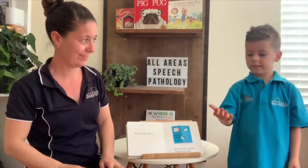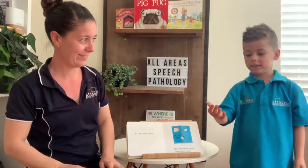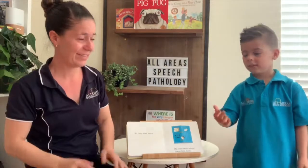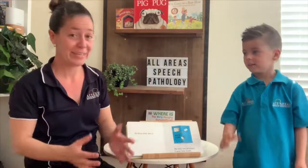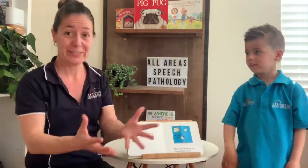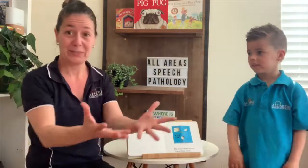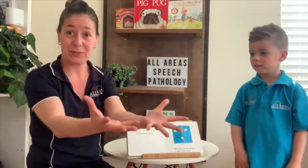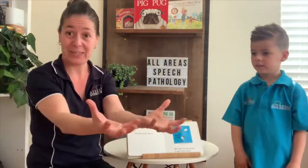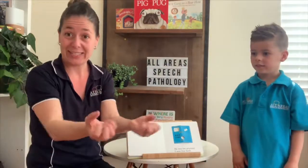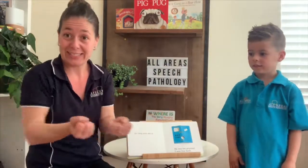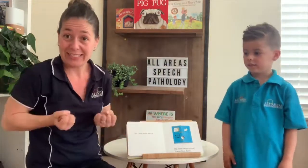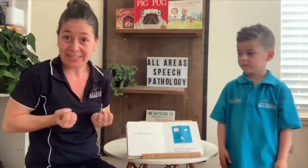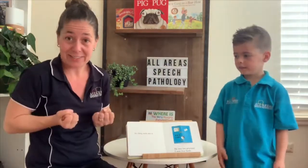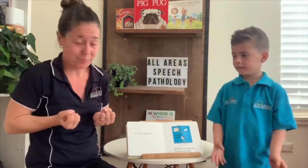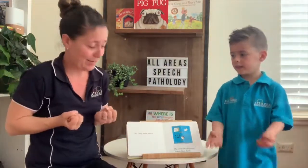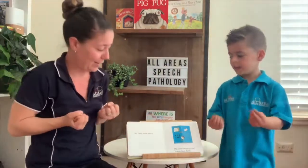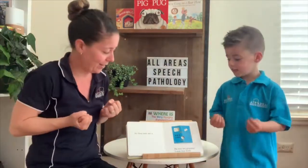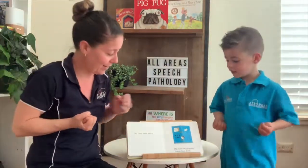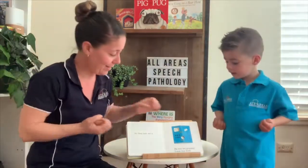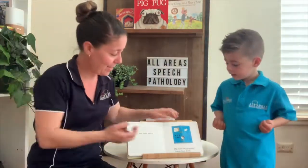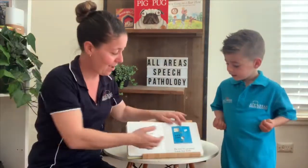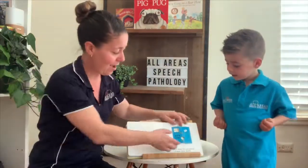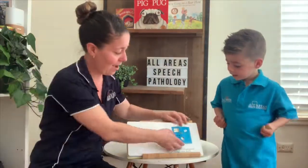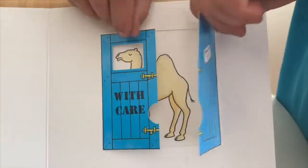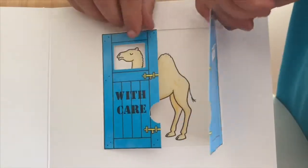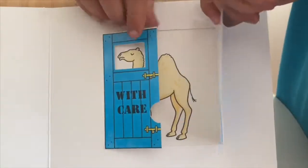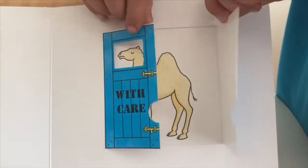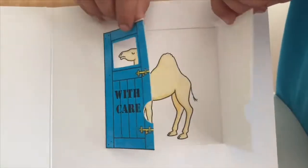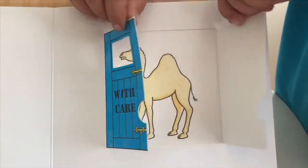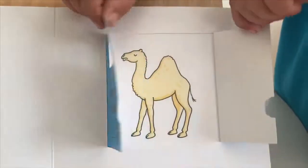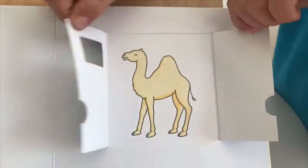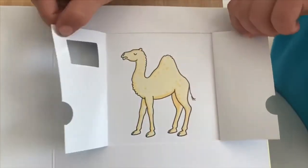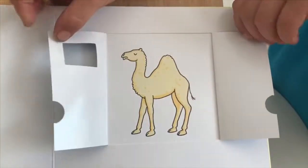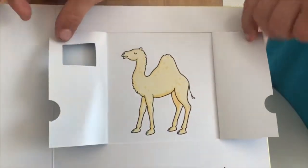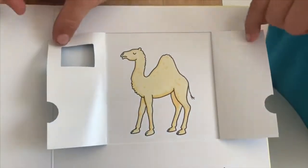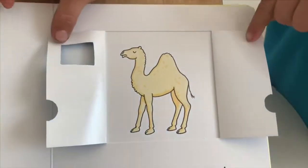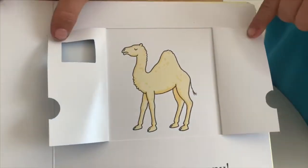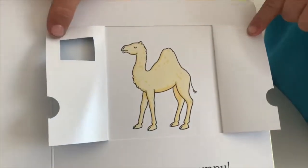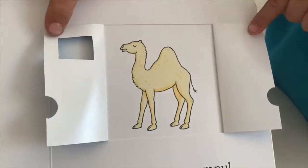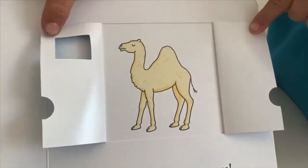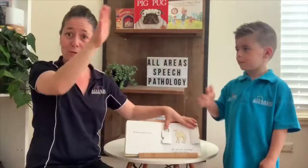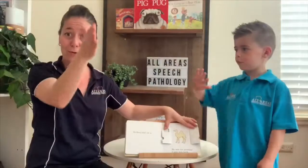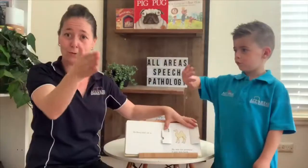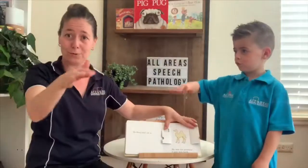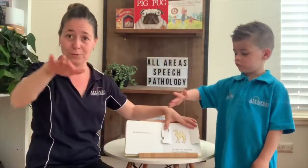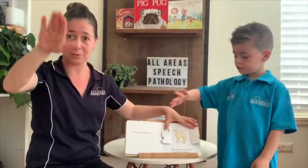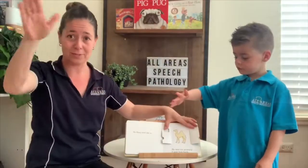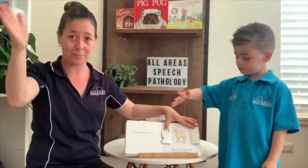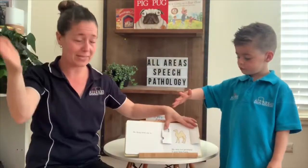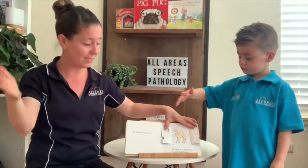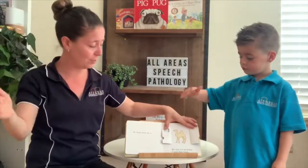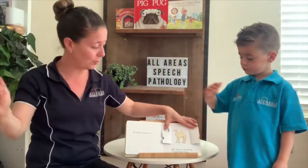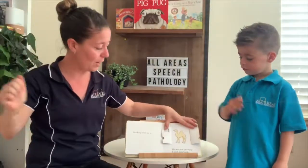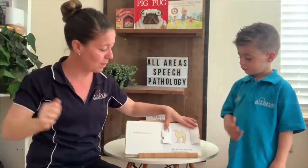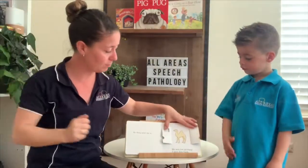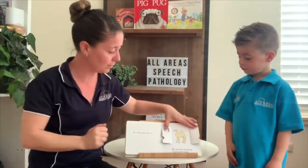So they sent me a camel. Does it make his two humps?